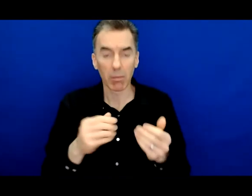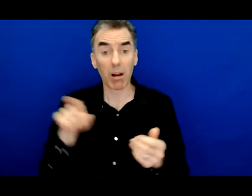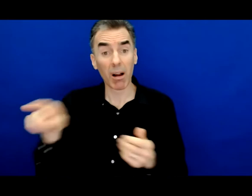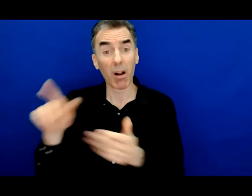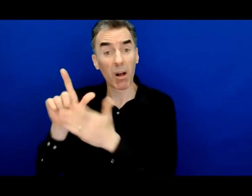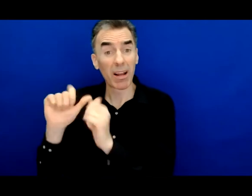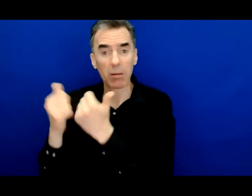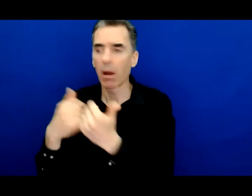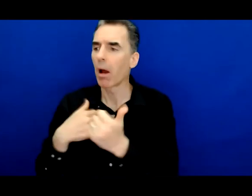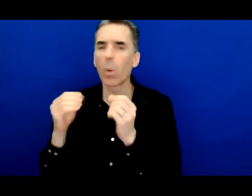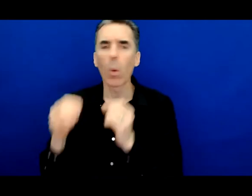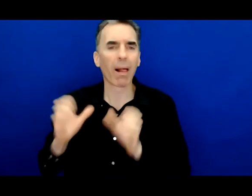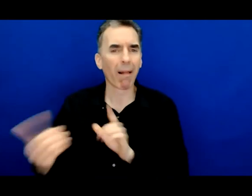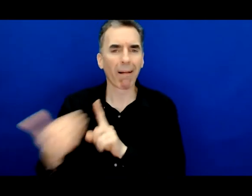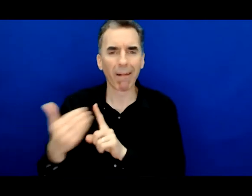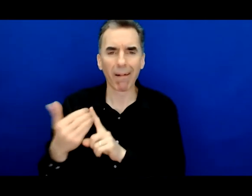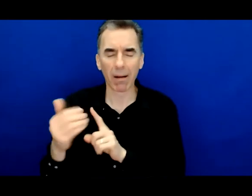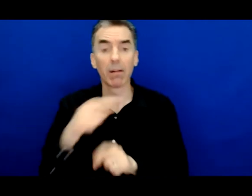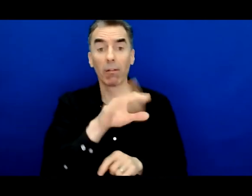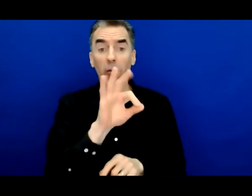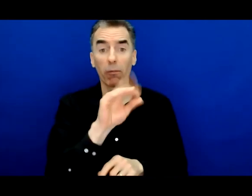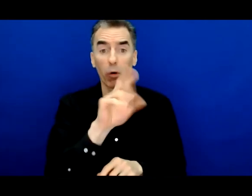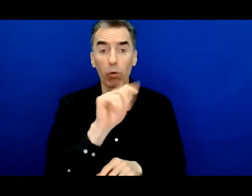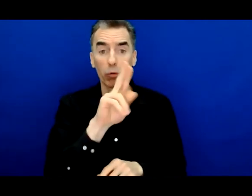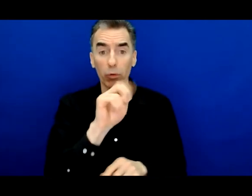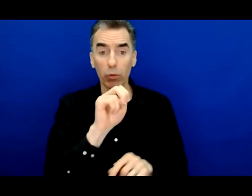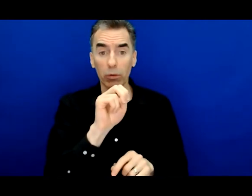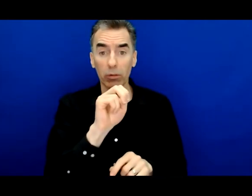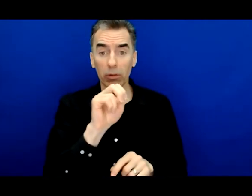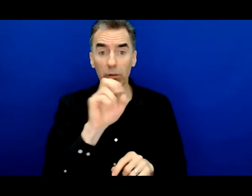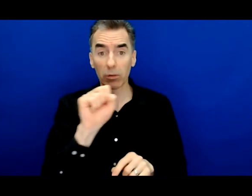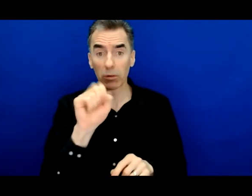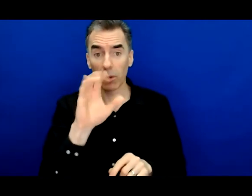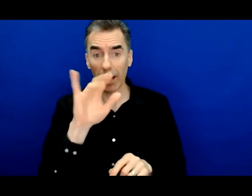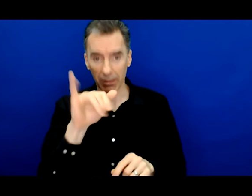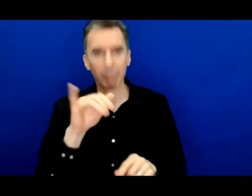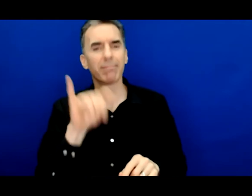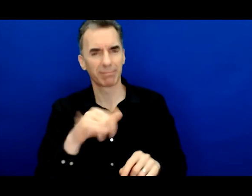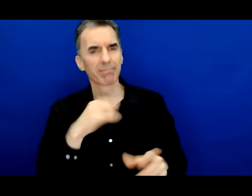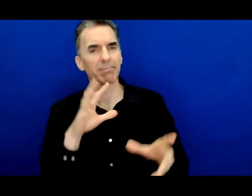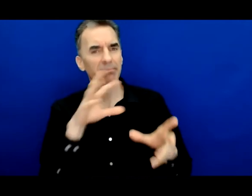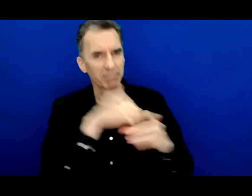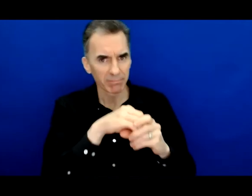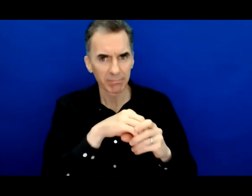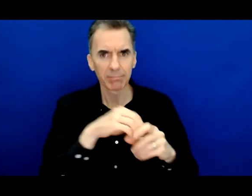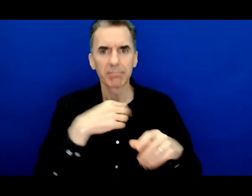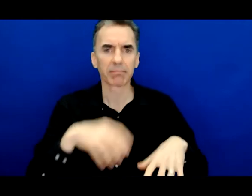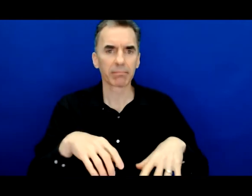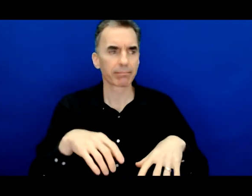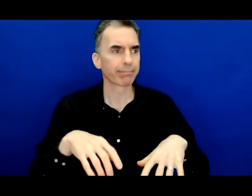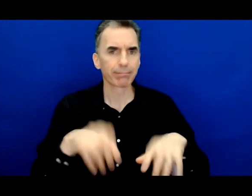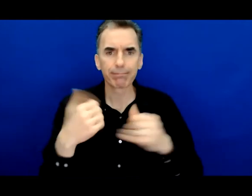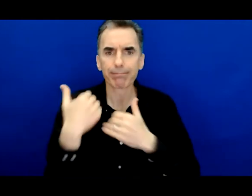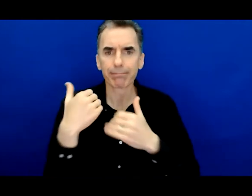have clients at fortune society I was the head of policy and advocacy so I built out that unit I took over communications